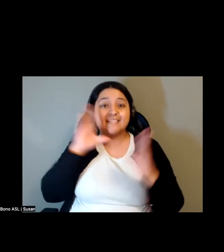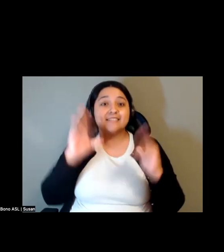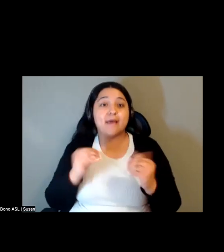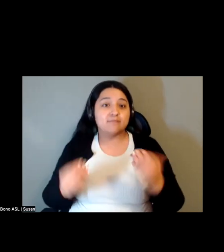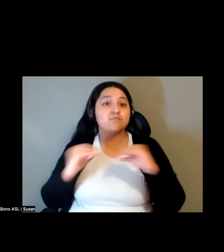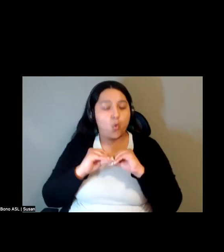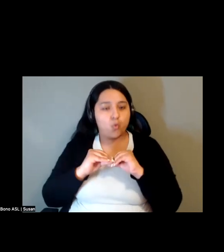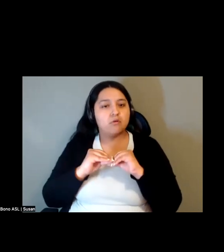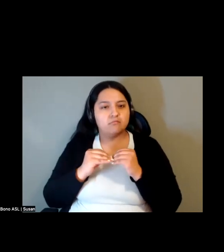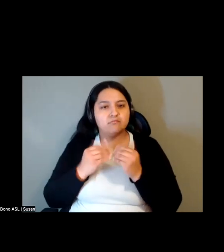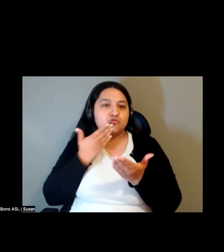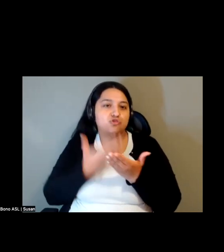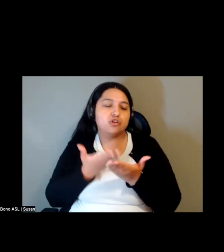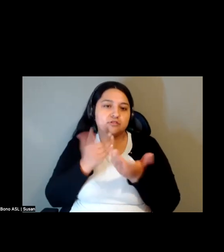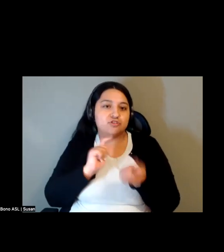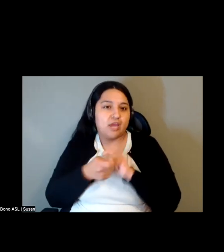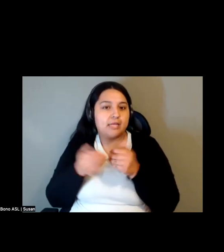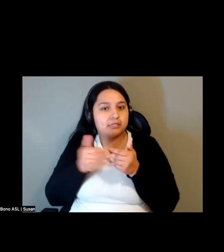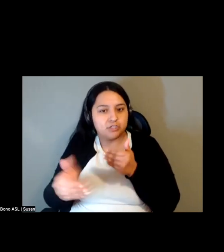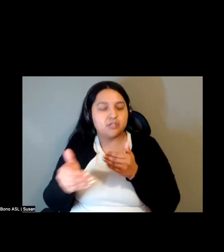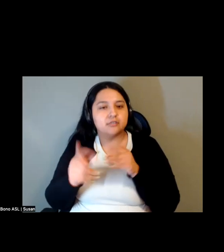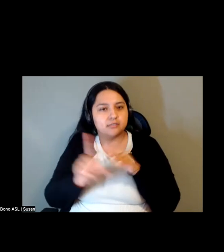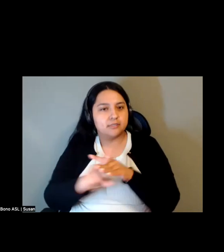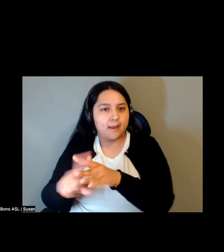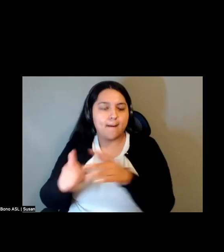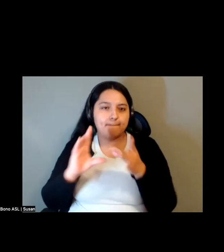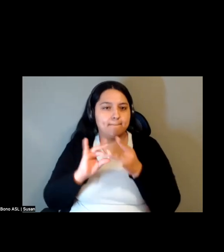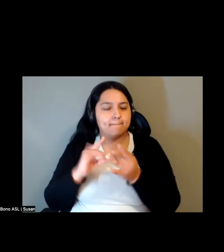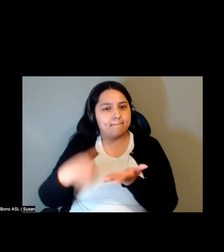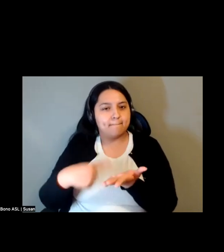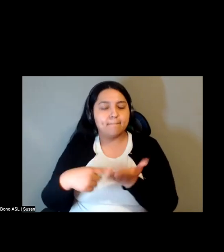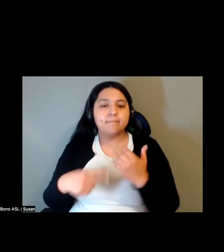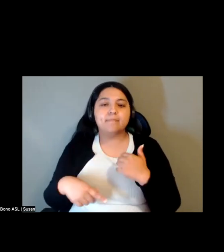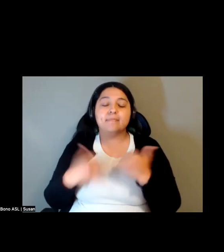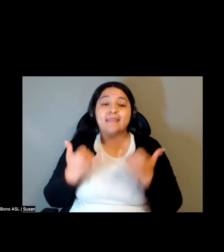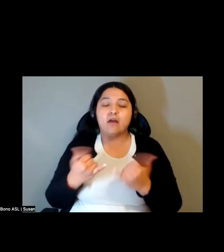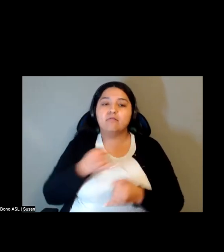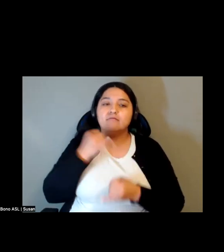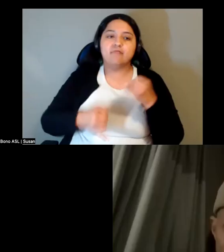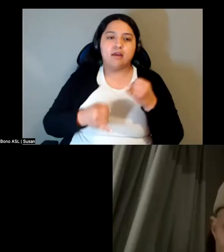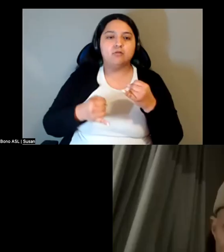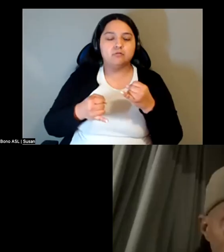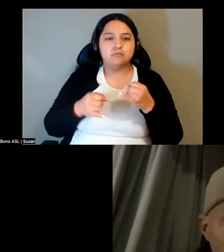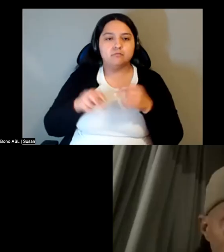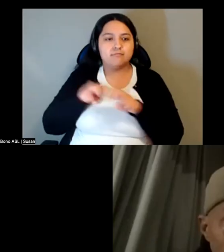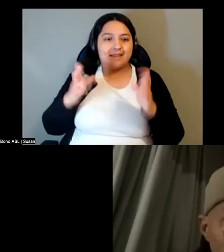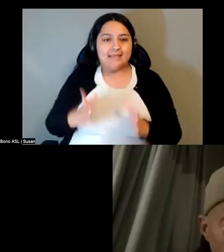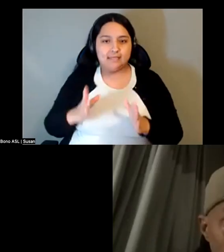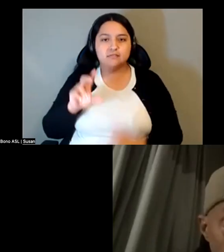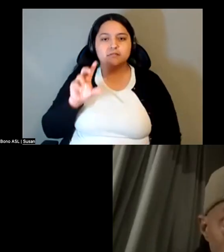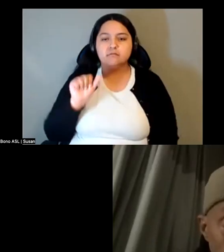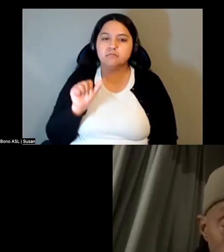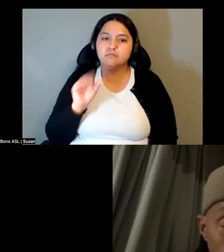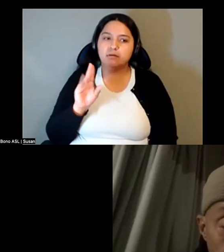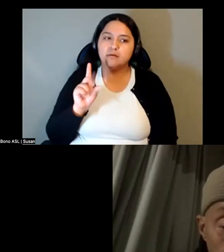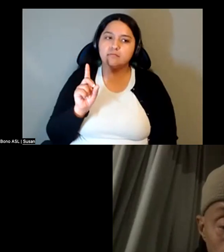And then, finally, our last panelist tonight is Abdumalik Simone. So the floor